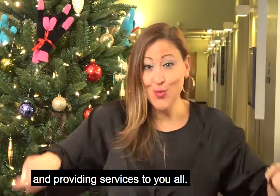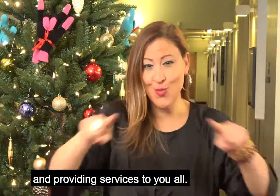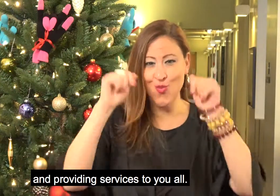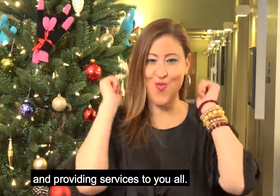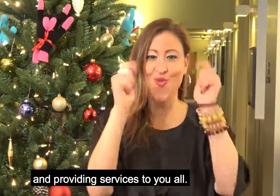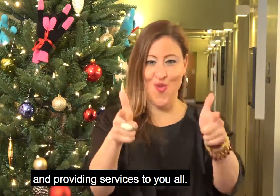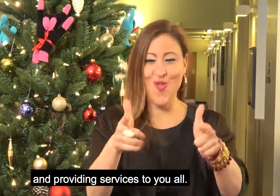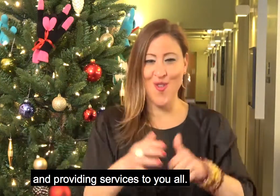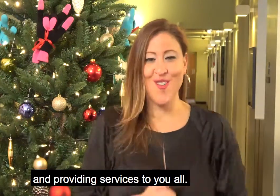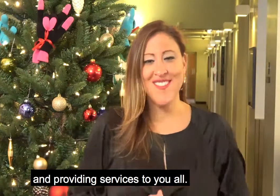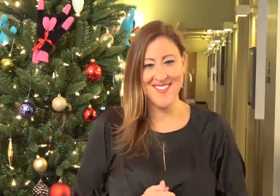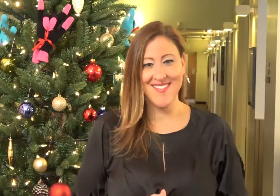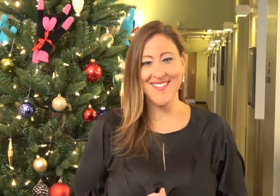services to you all